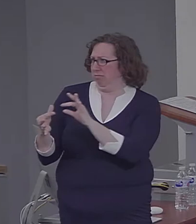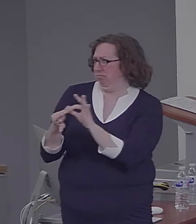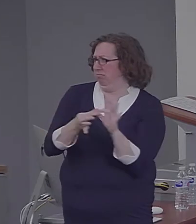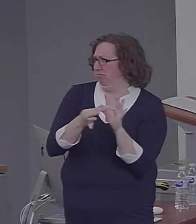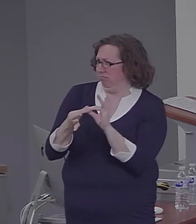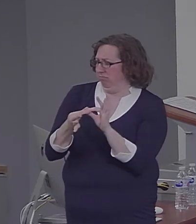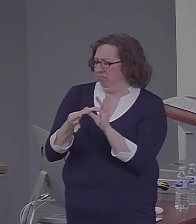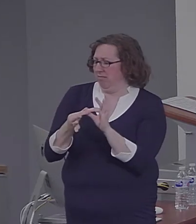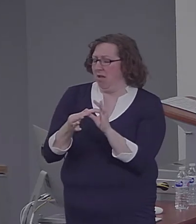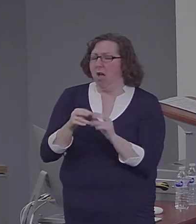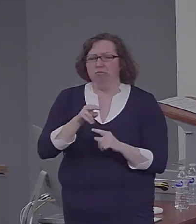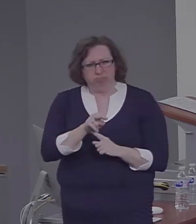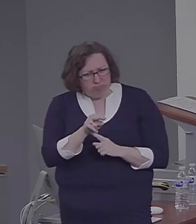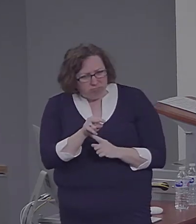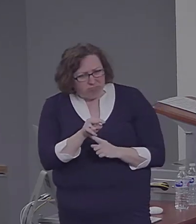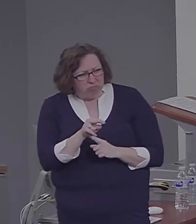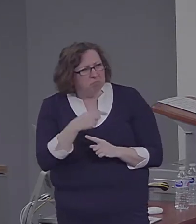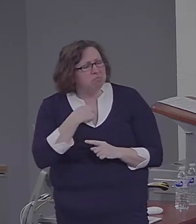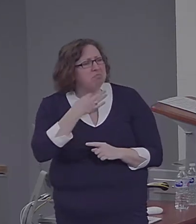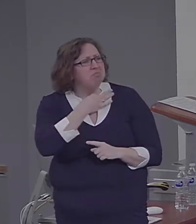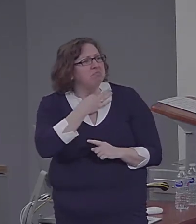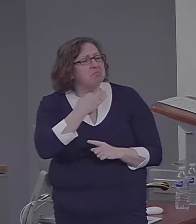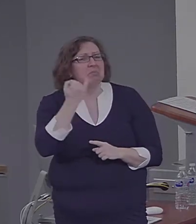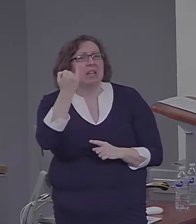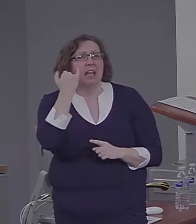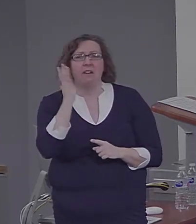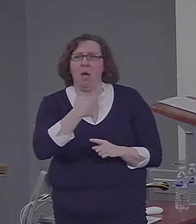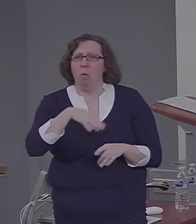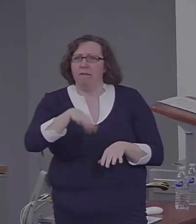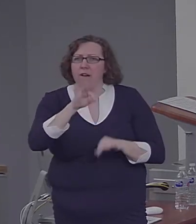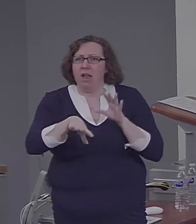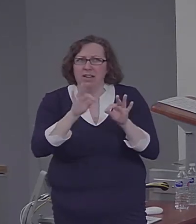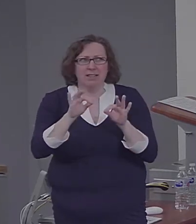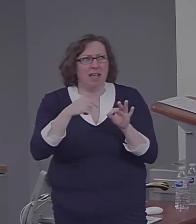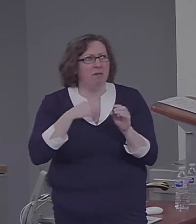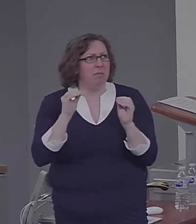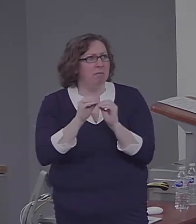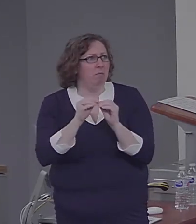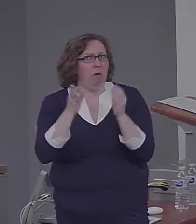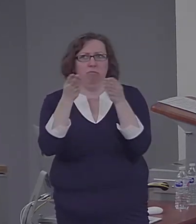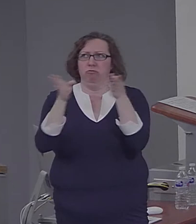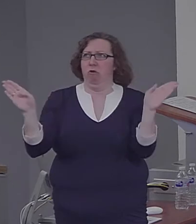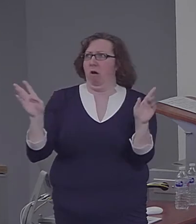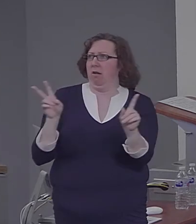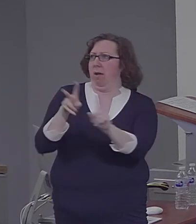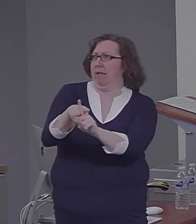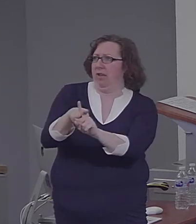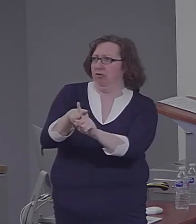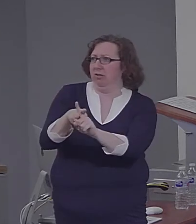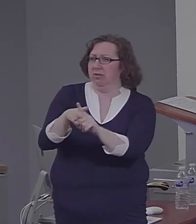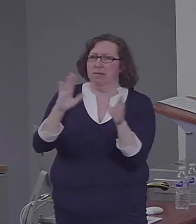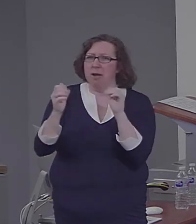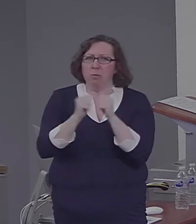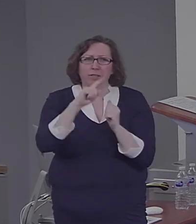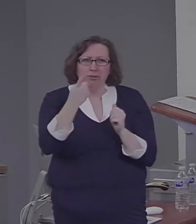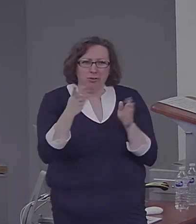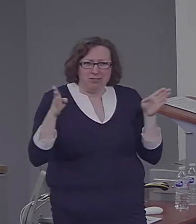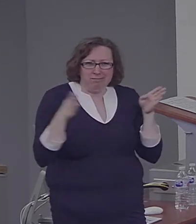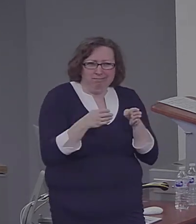whether our findings might have some broader implications than what I've been talking about so far. And so we did one